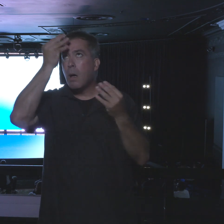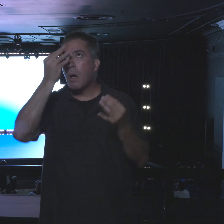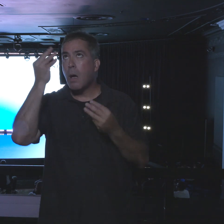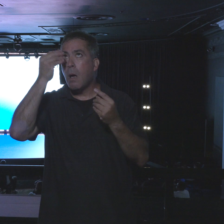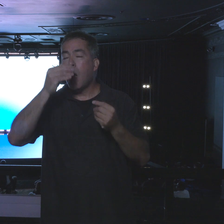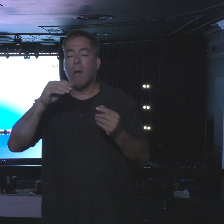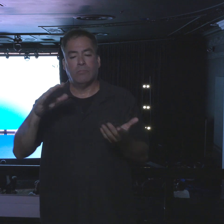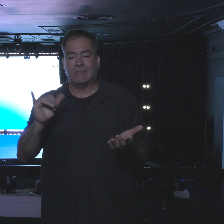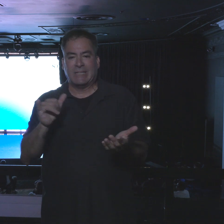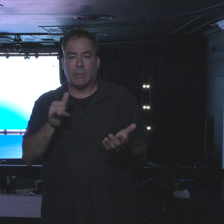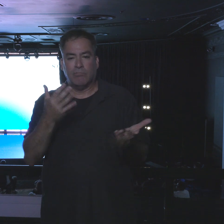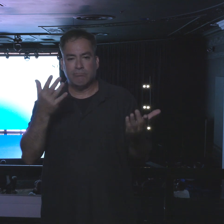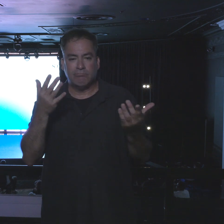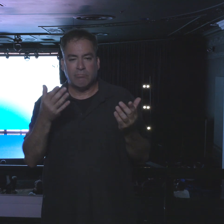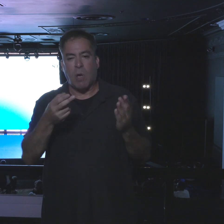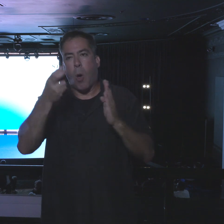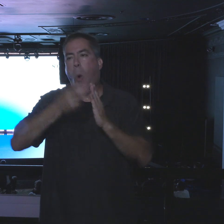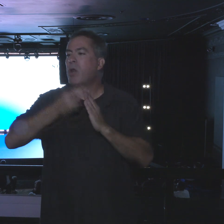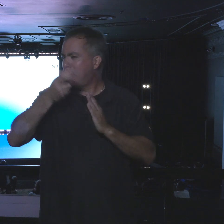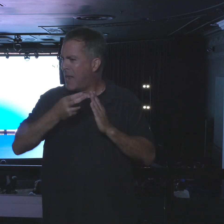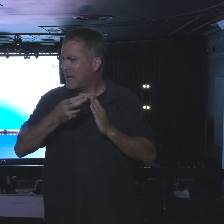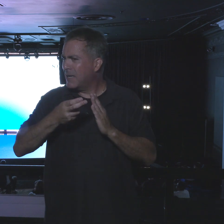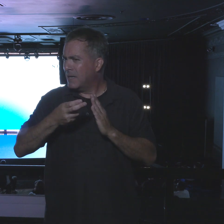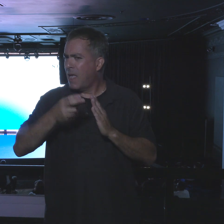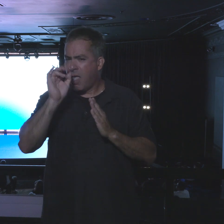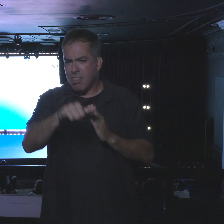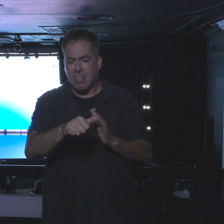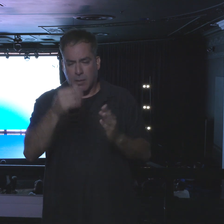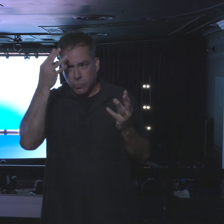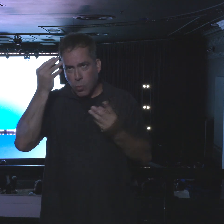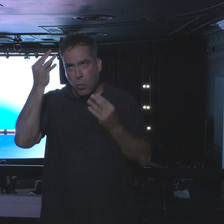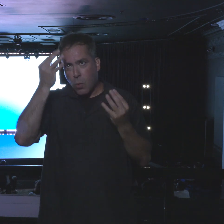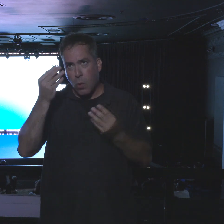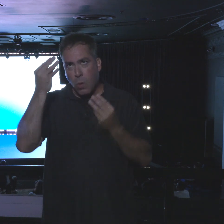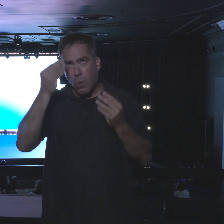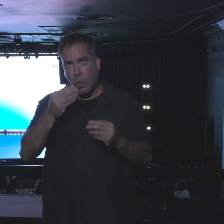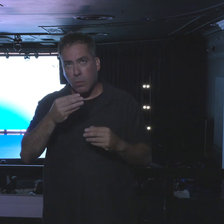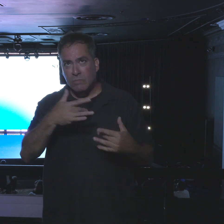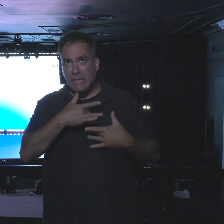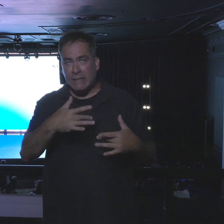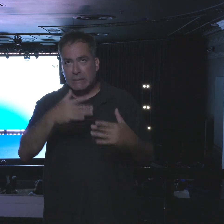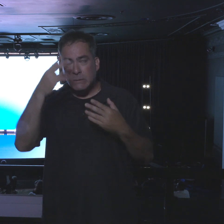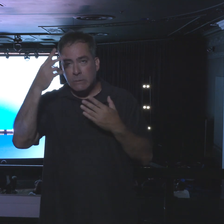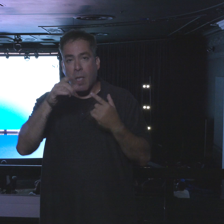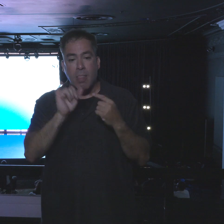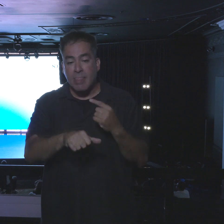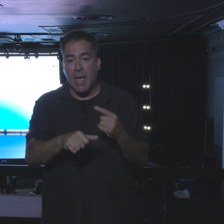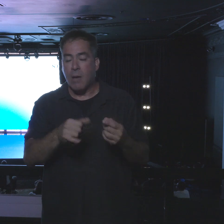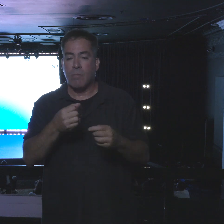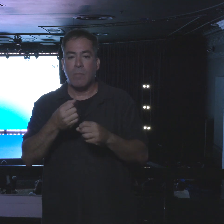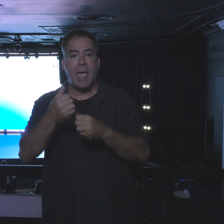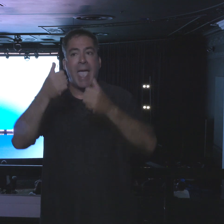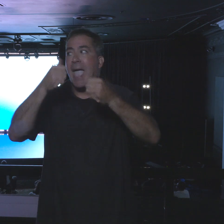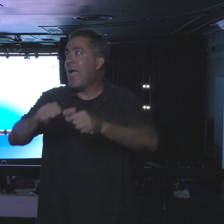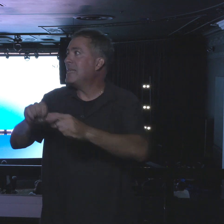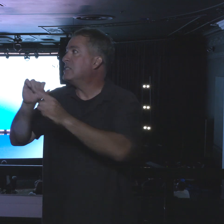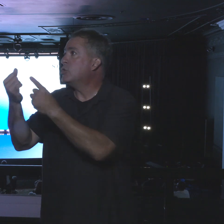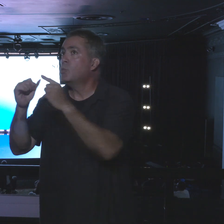automatic, those thoughts would absolutely overshadow anything